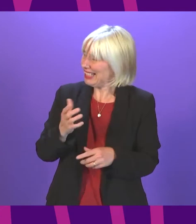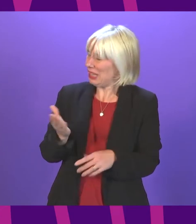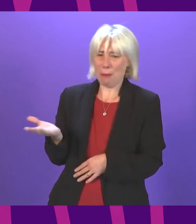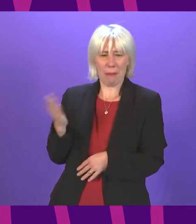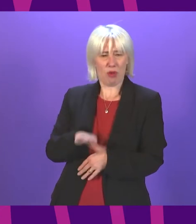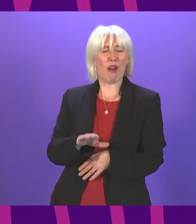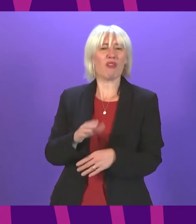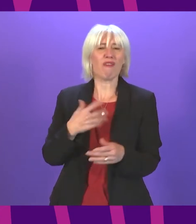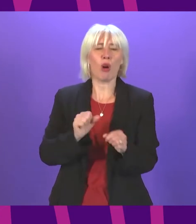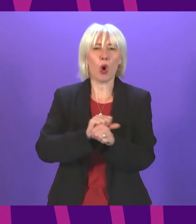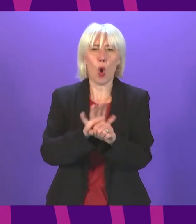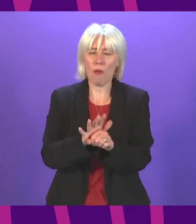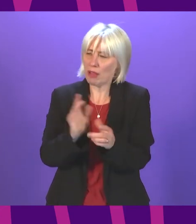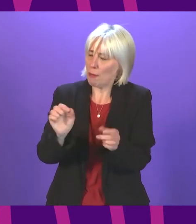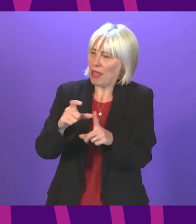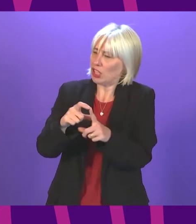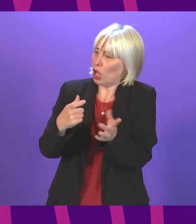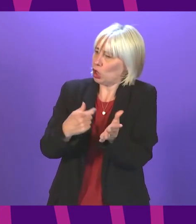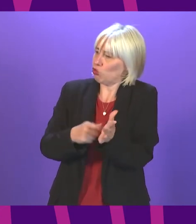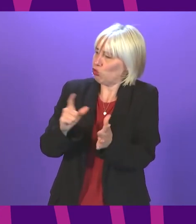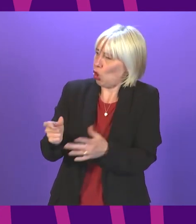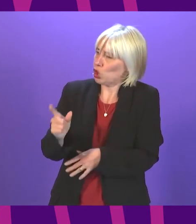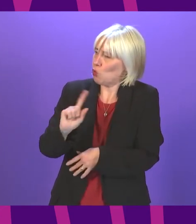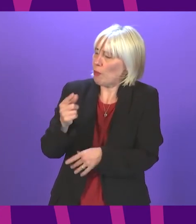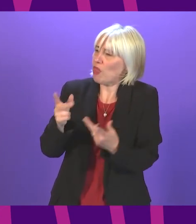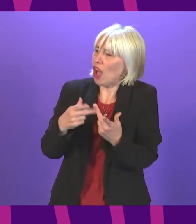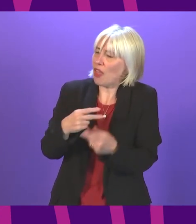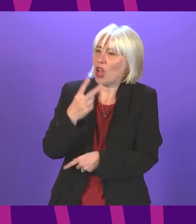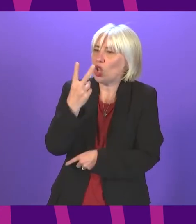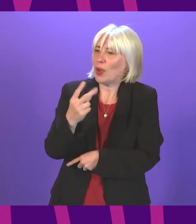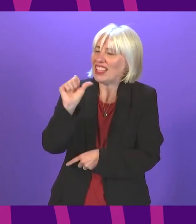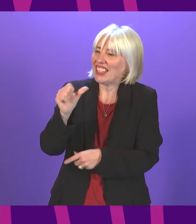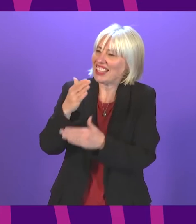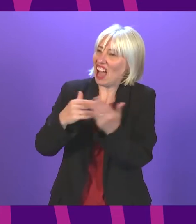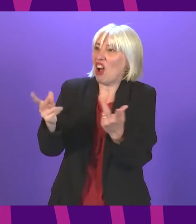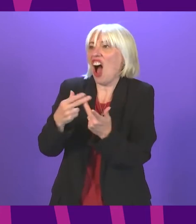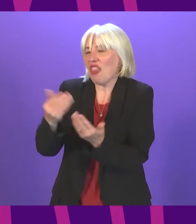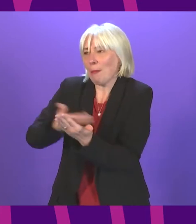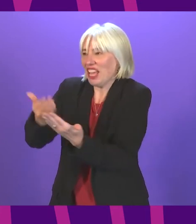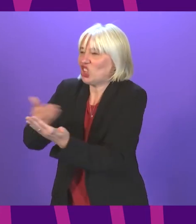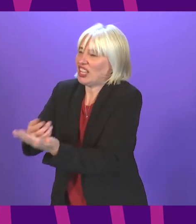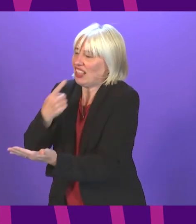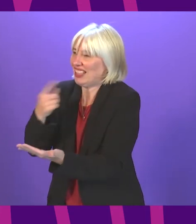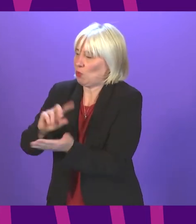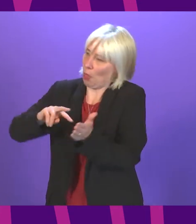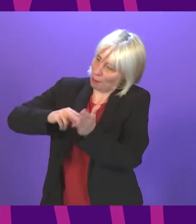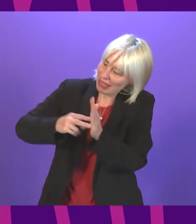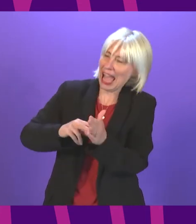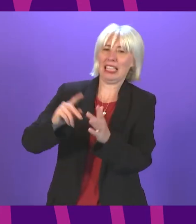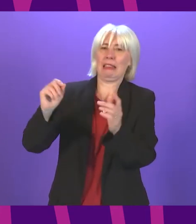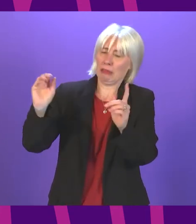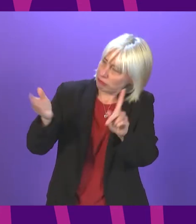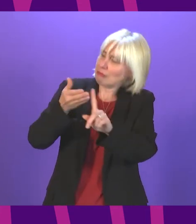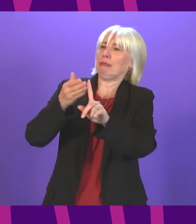I wonder if Douglas Ross would take the opportunity to comment on any of the 26 and a half pages of the statement that set out plans, bold, ambitious